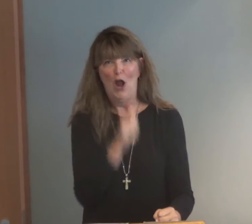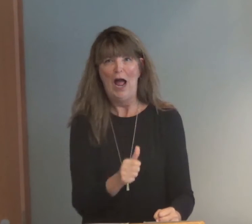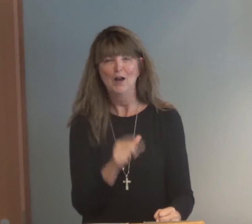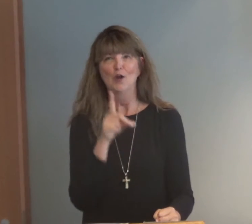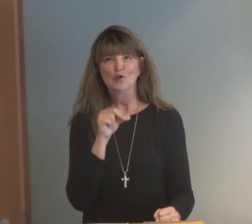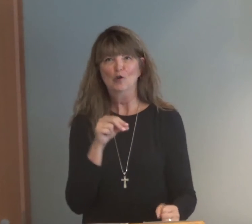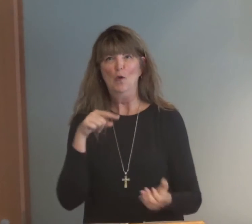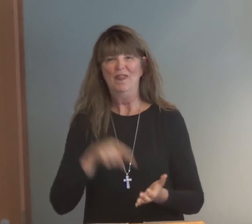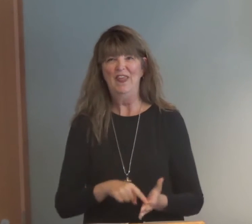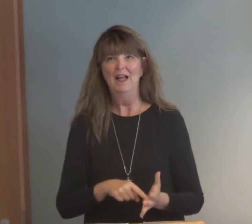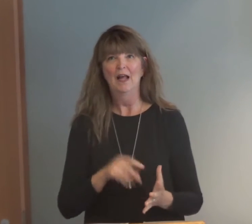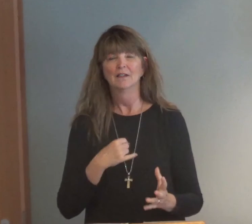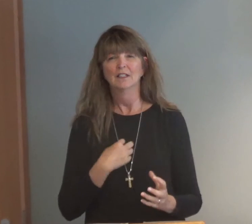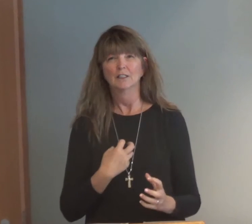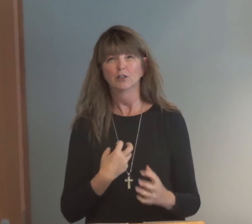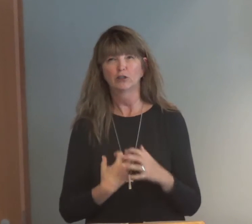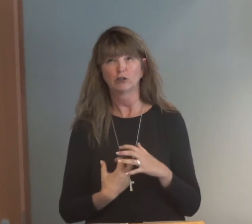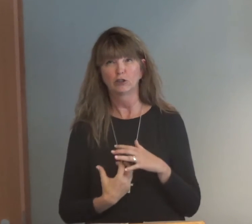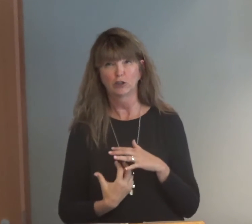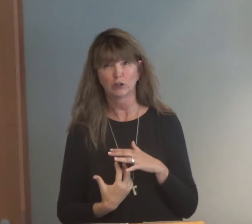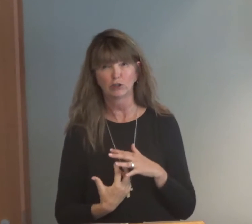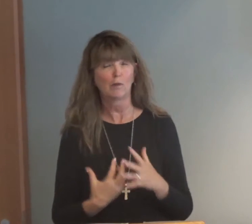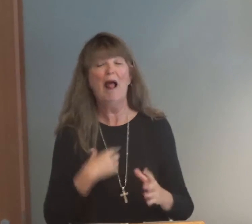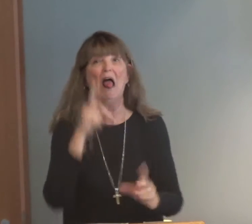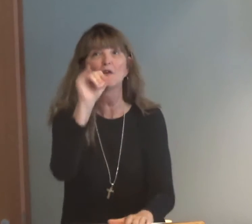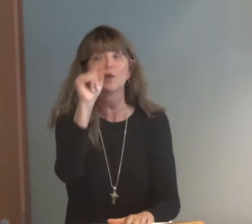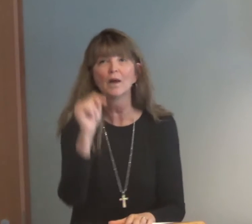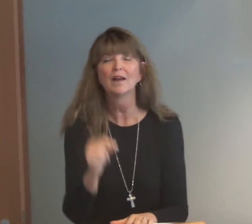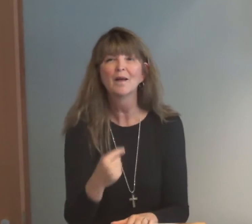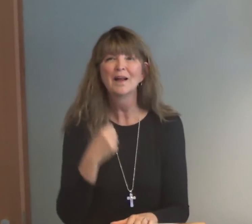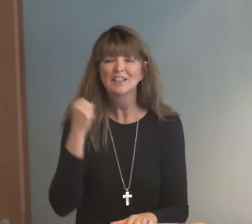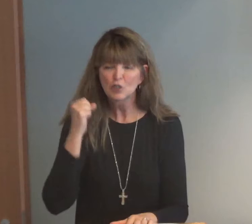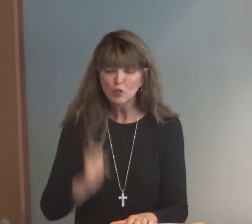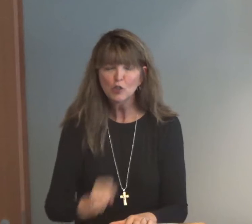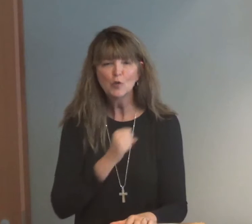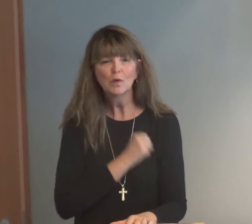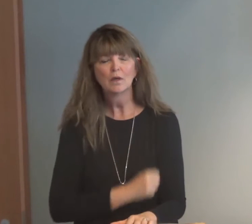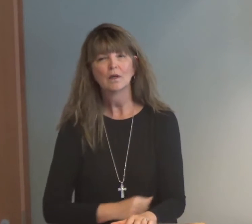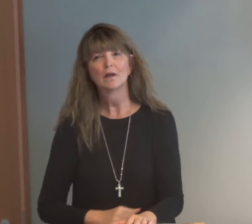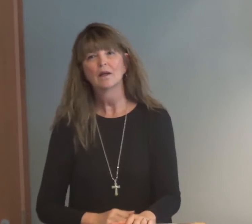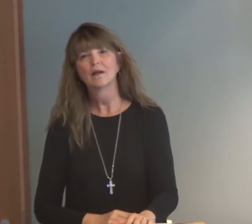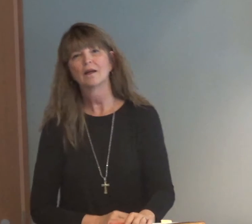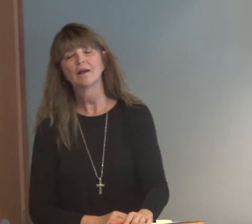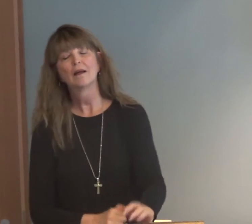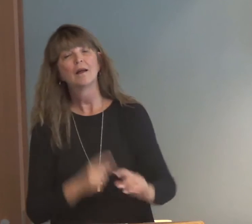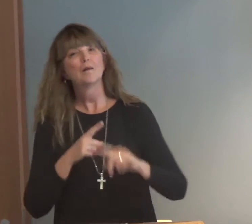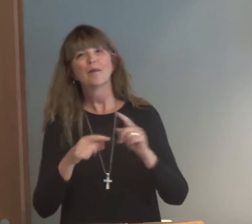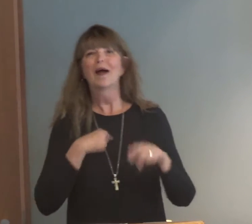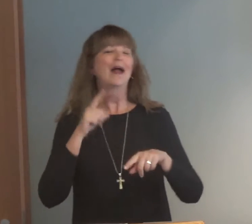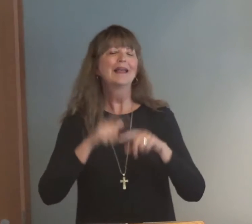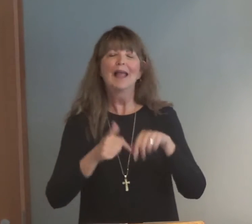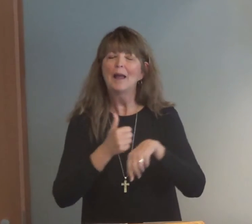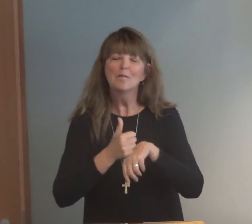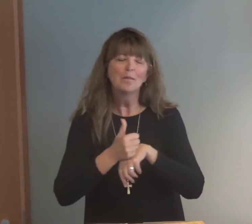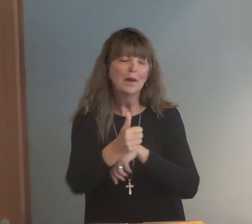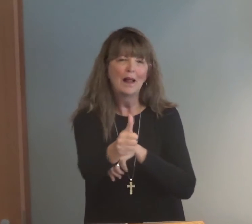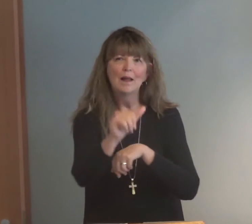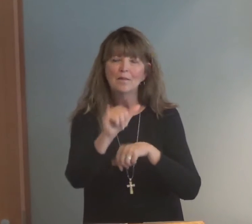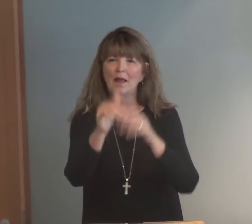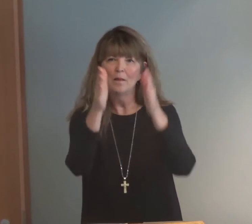not do this. And then I start to get angry. And then I start to lash out verbally. But you